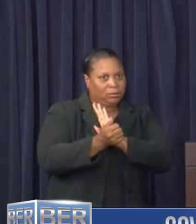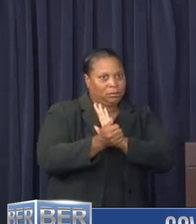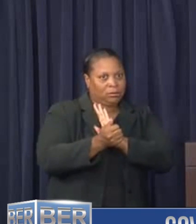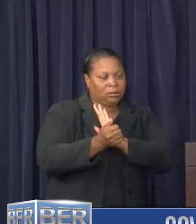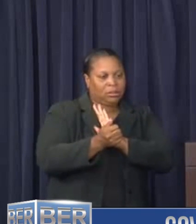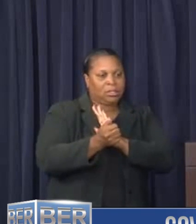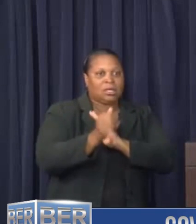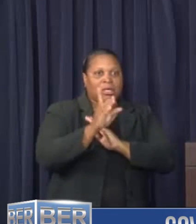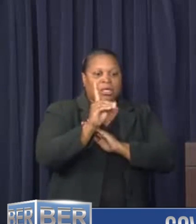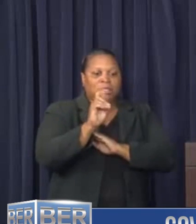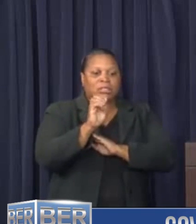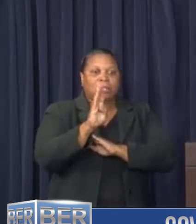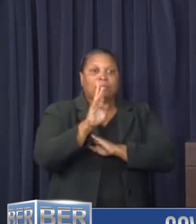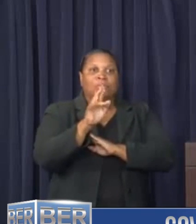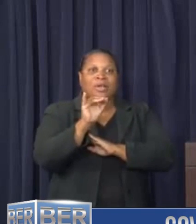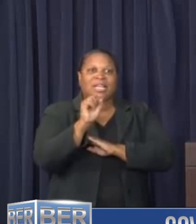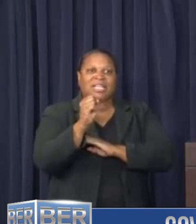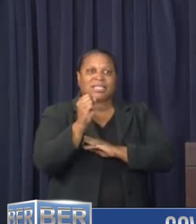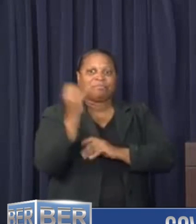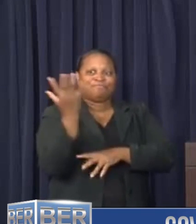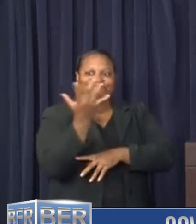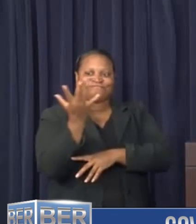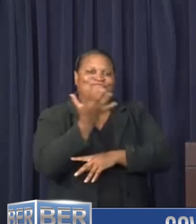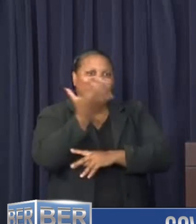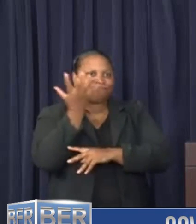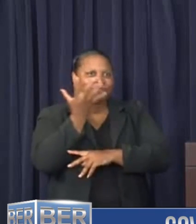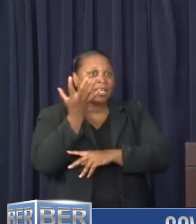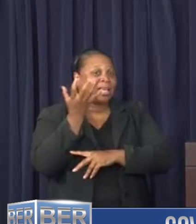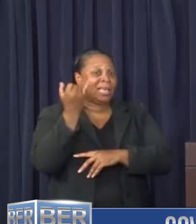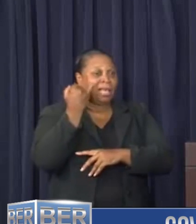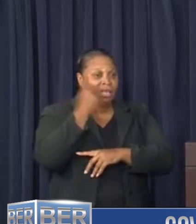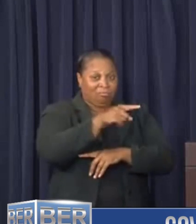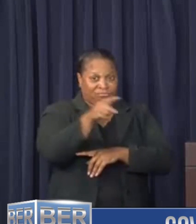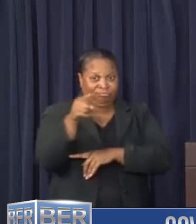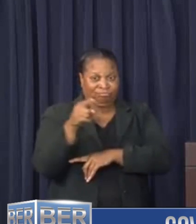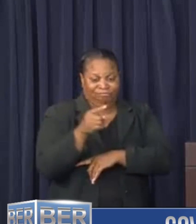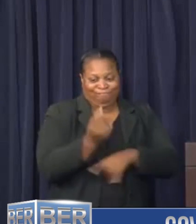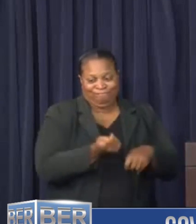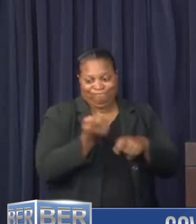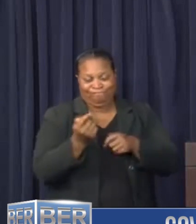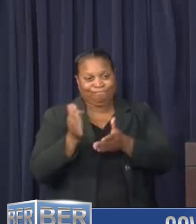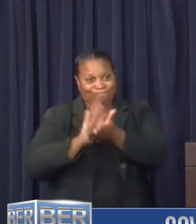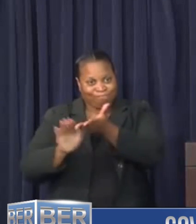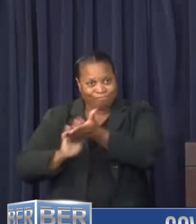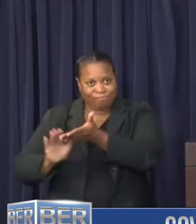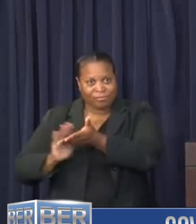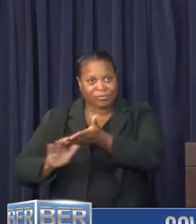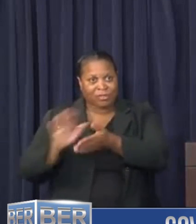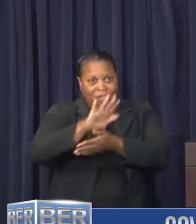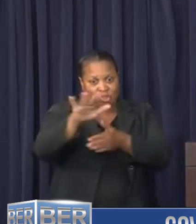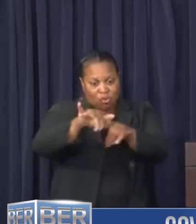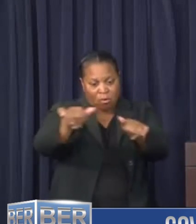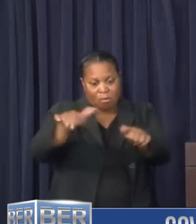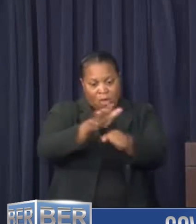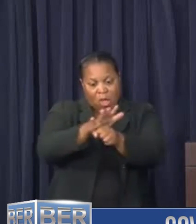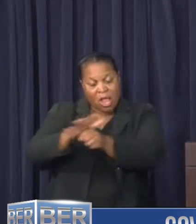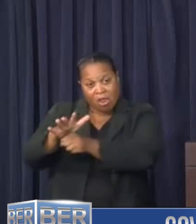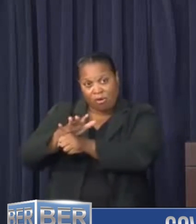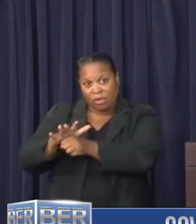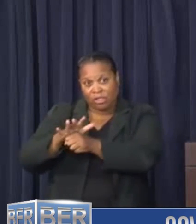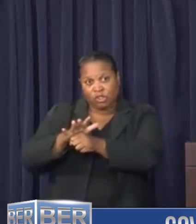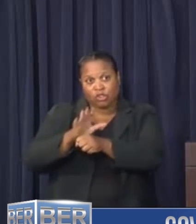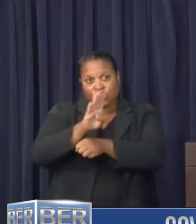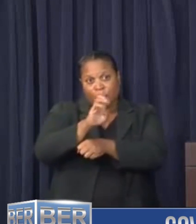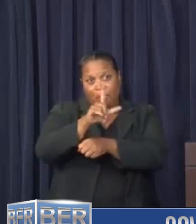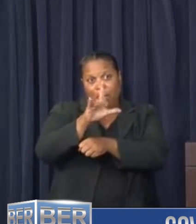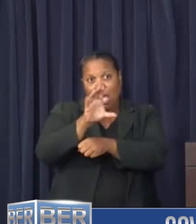Debris. If residents can clear debris as much as possible in their neighborhoods to allow Belco trucks to access the